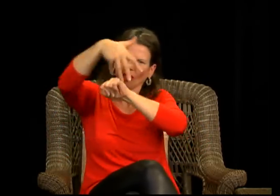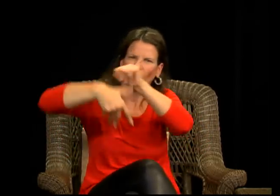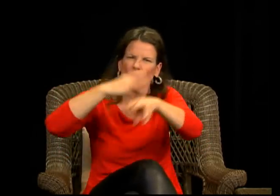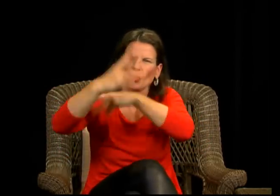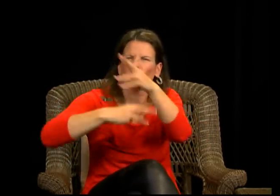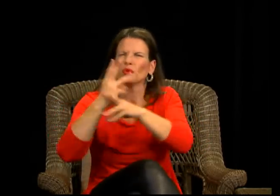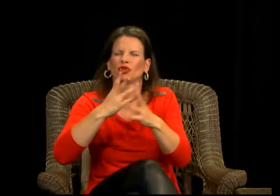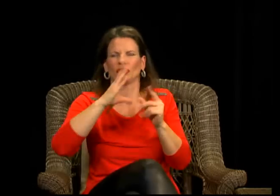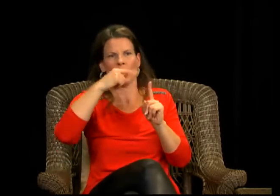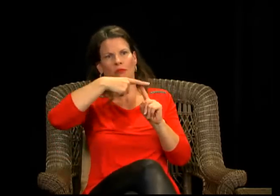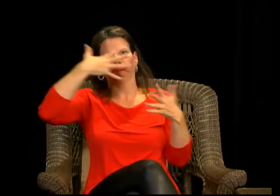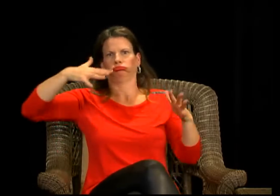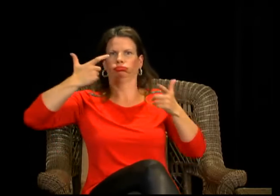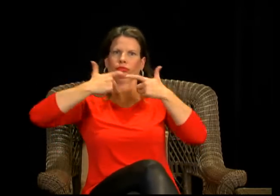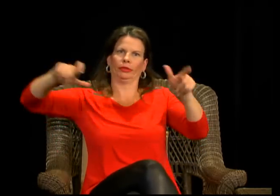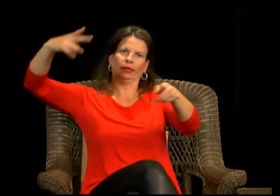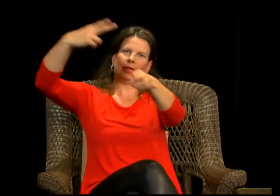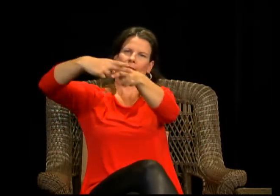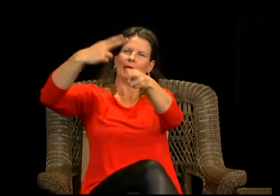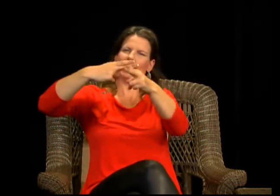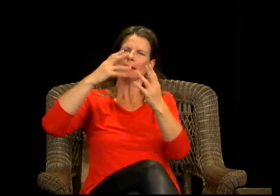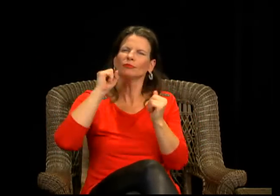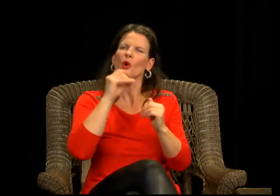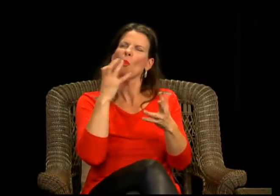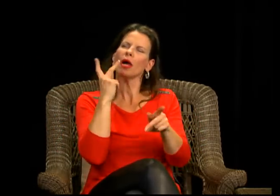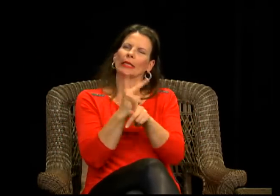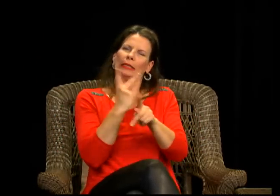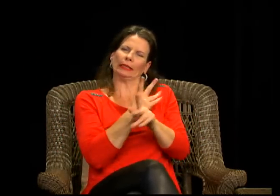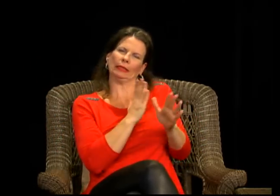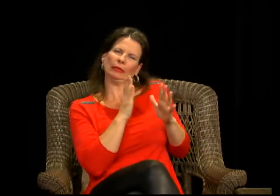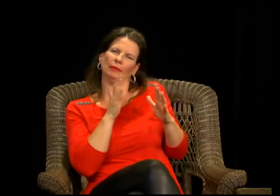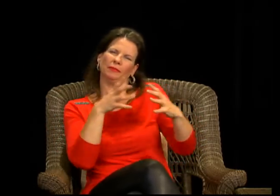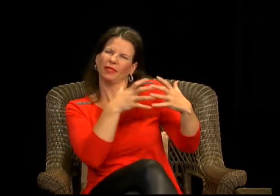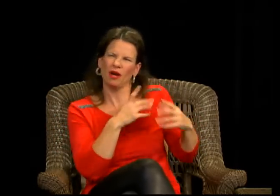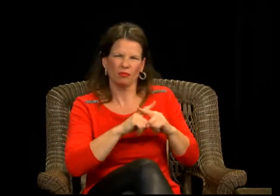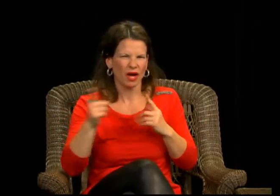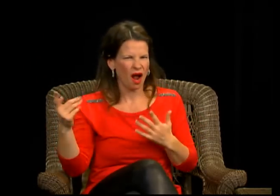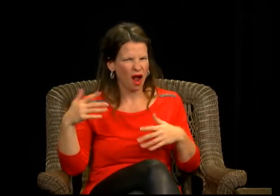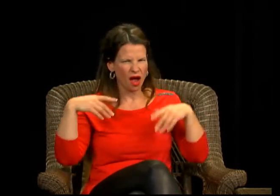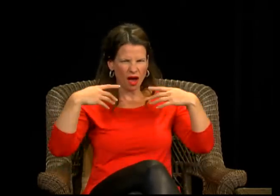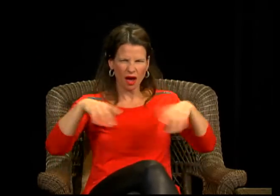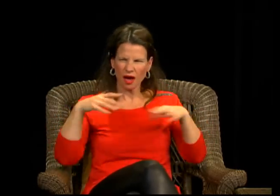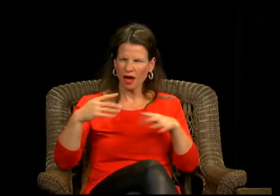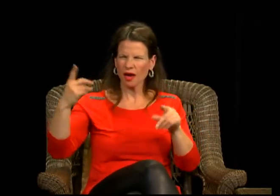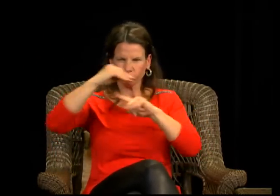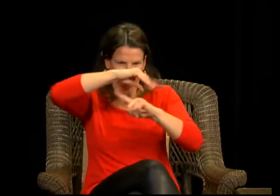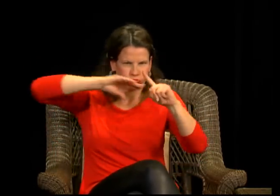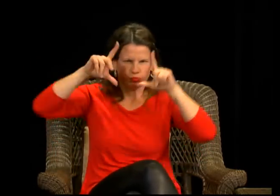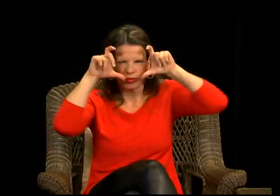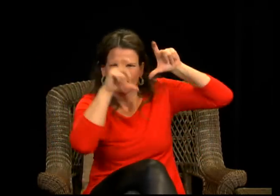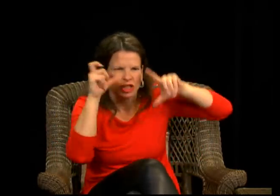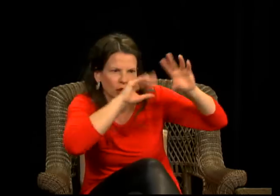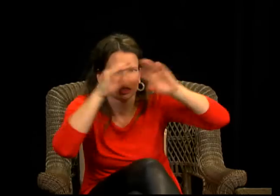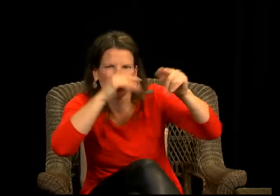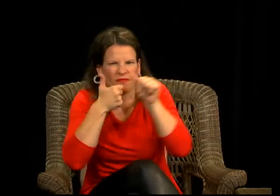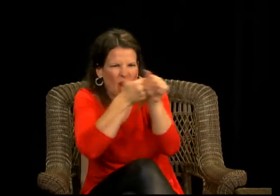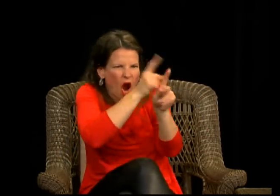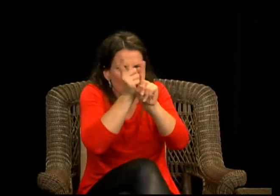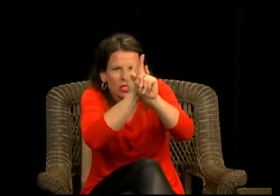this girl. And her challenge has been that she's trying to keep her child